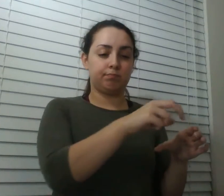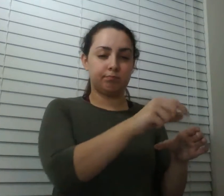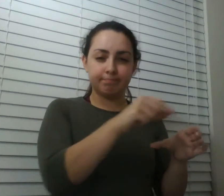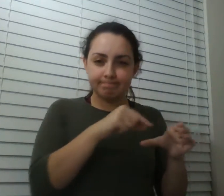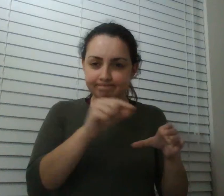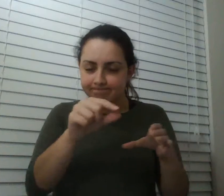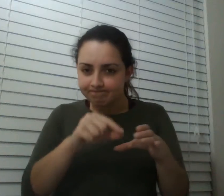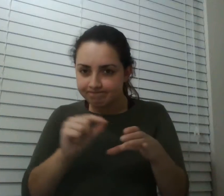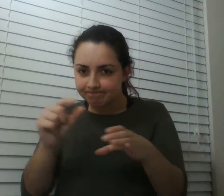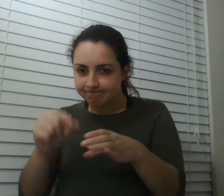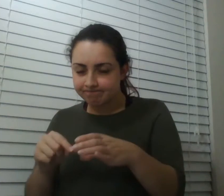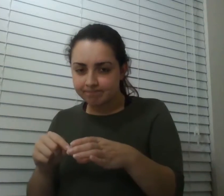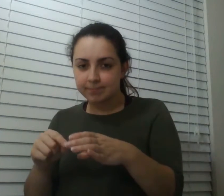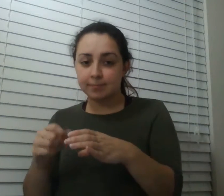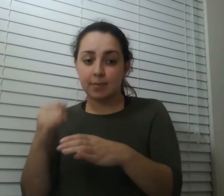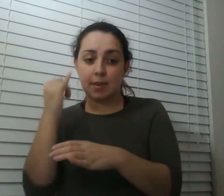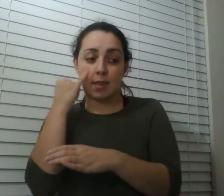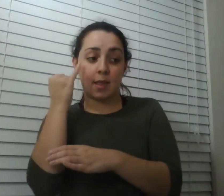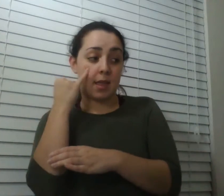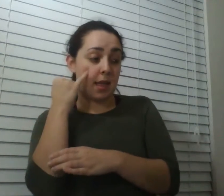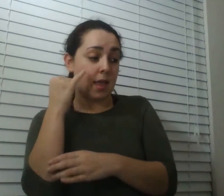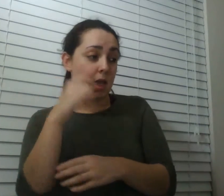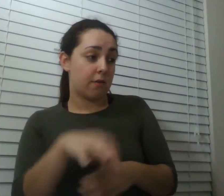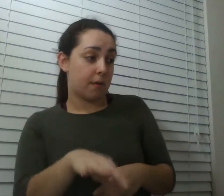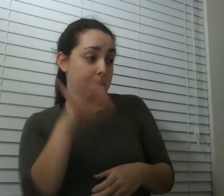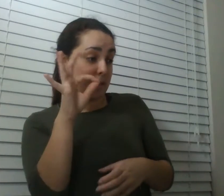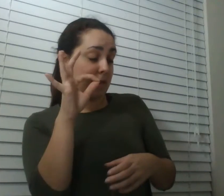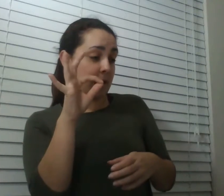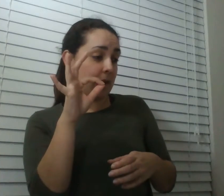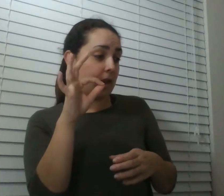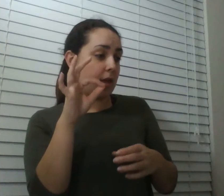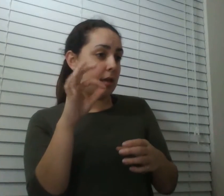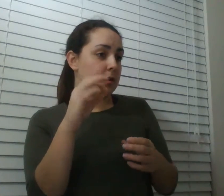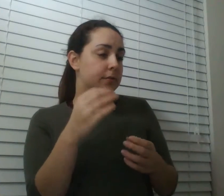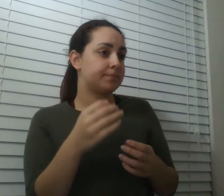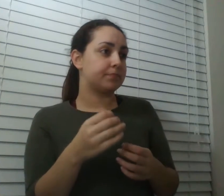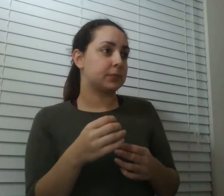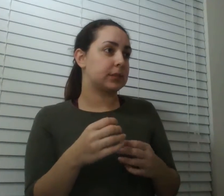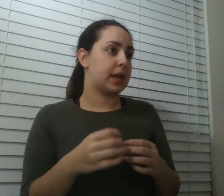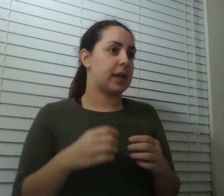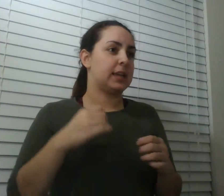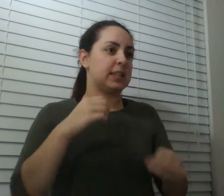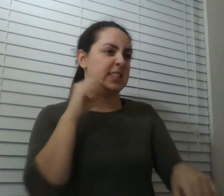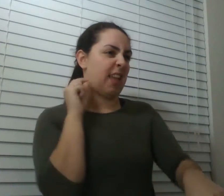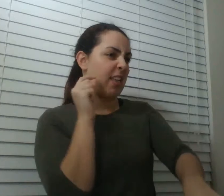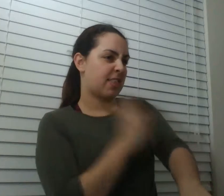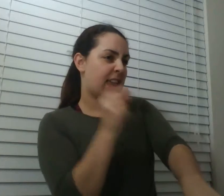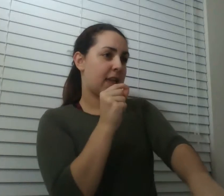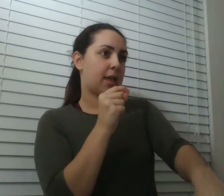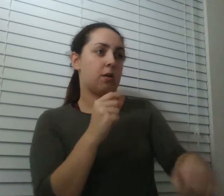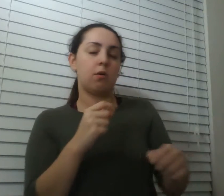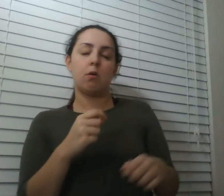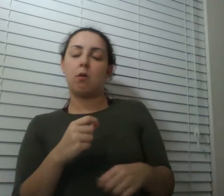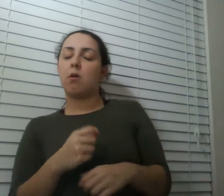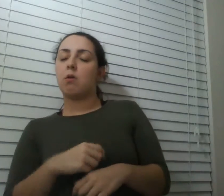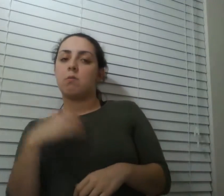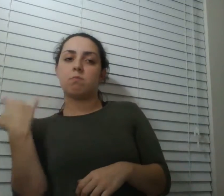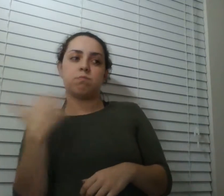huge if you pick up one of these things and get stung by it's gonna feel like oh my goodness that could kill a cow okay